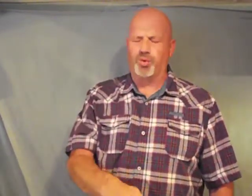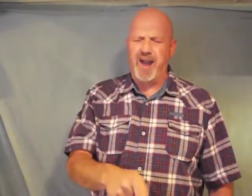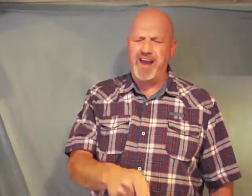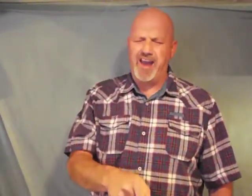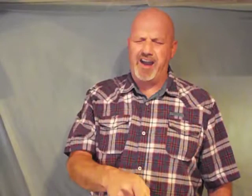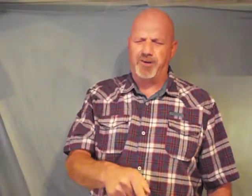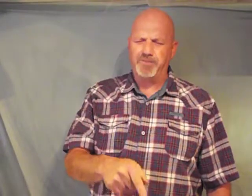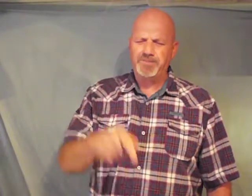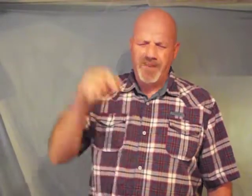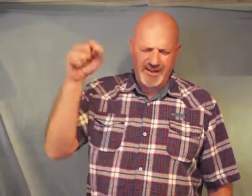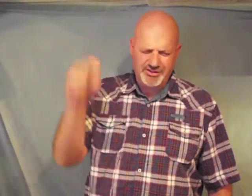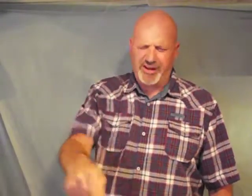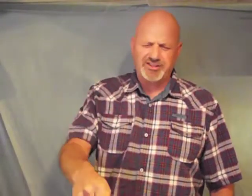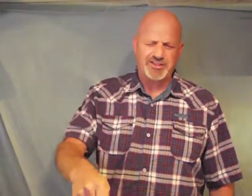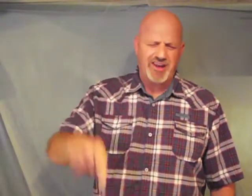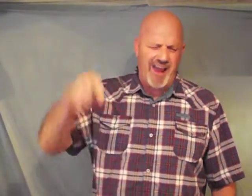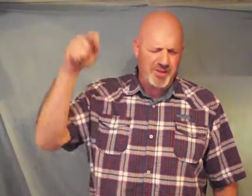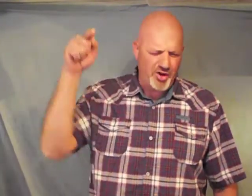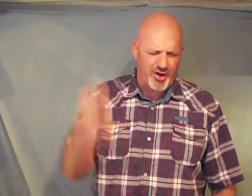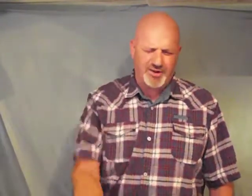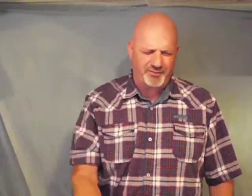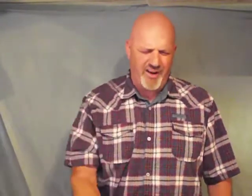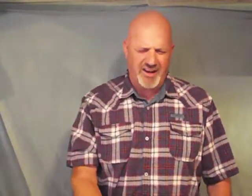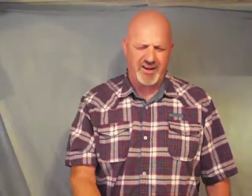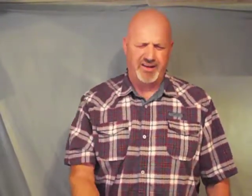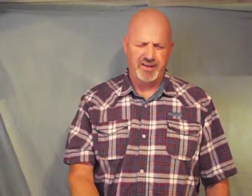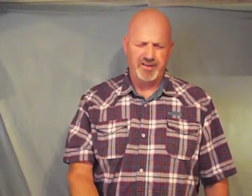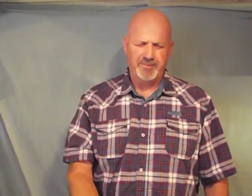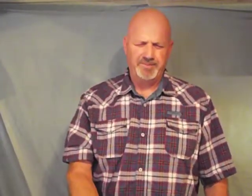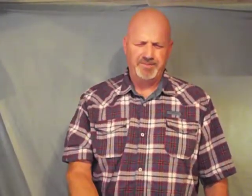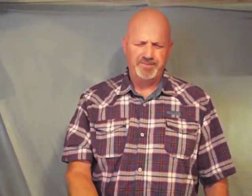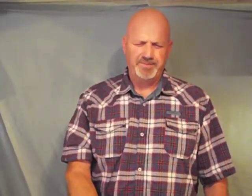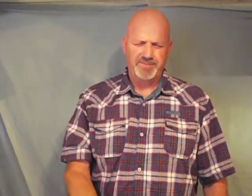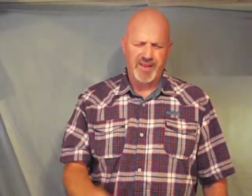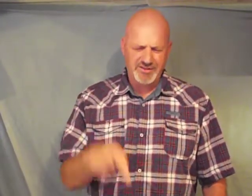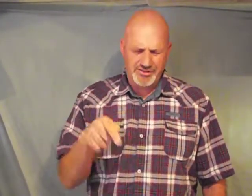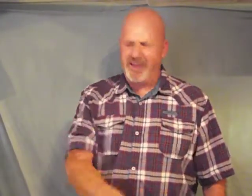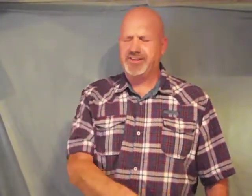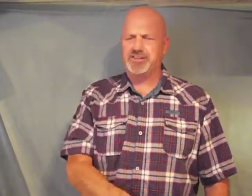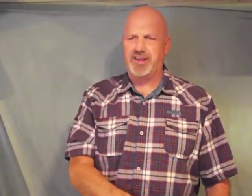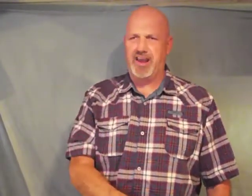right now in Jesus name you are defeated in Jesus name